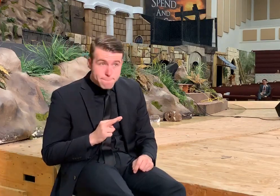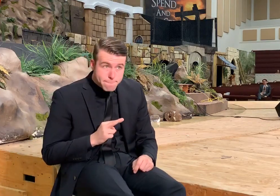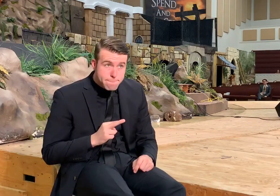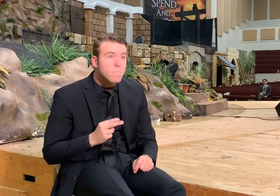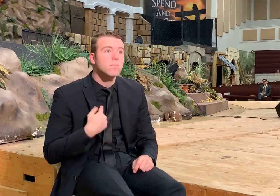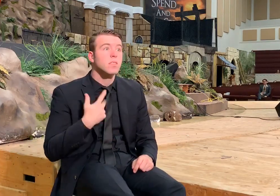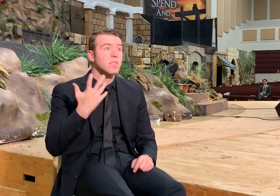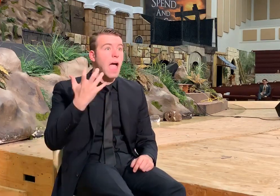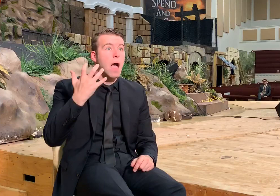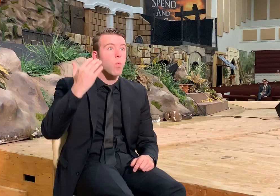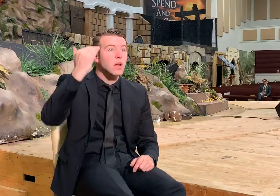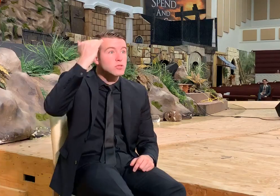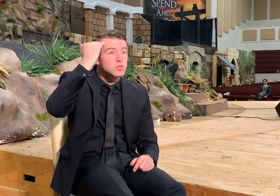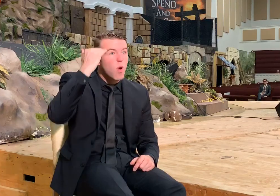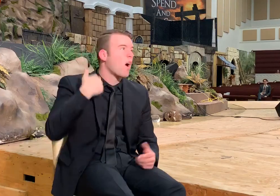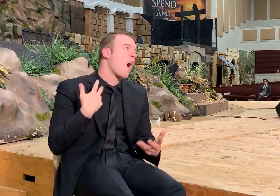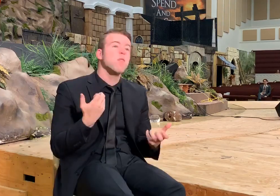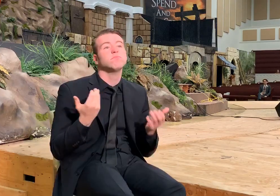And I wanted to do it again.